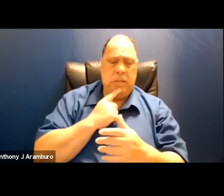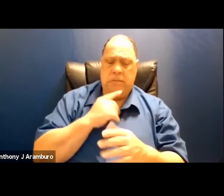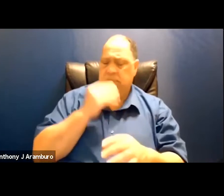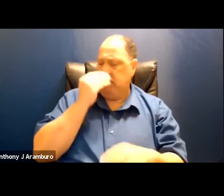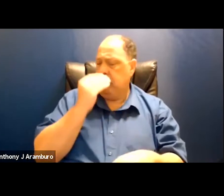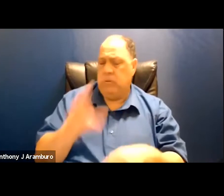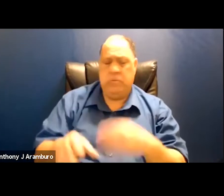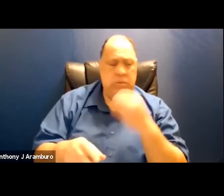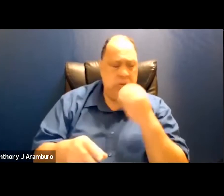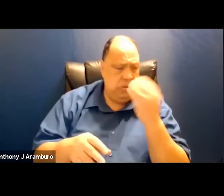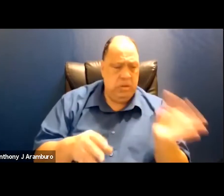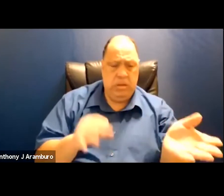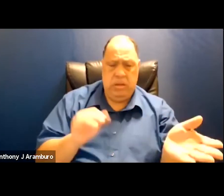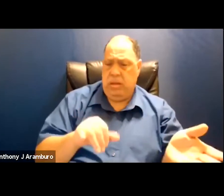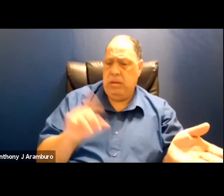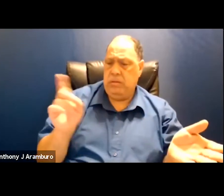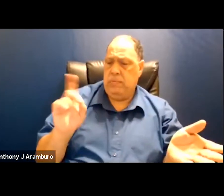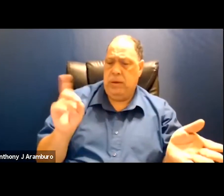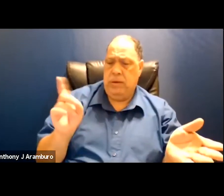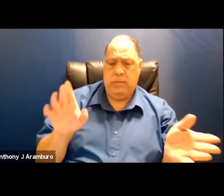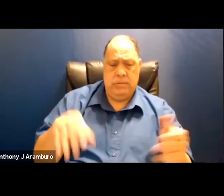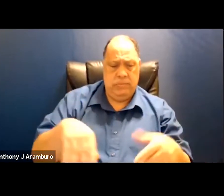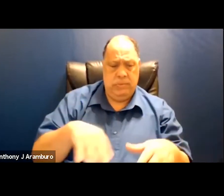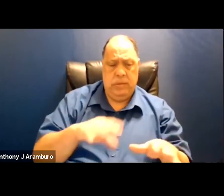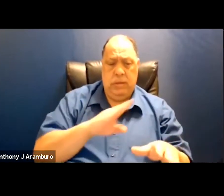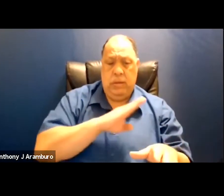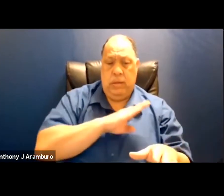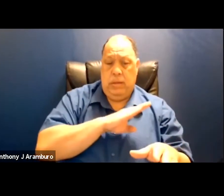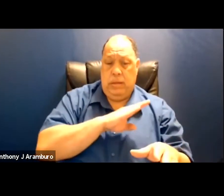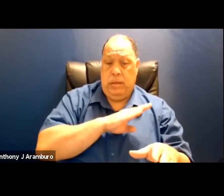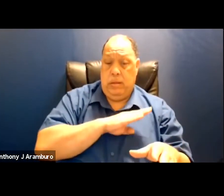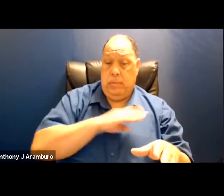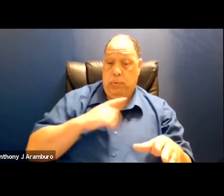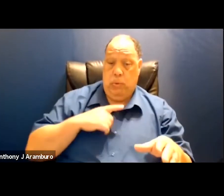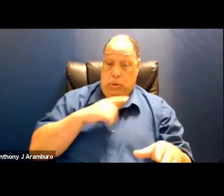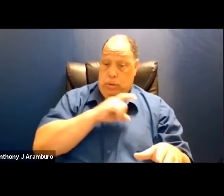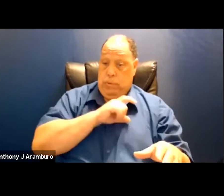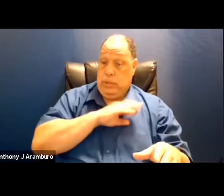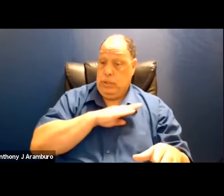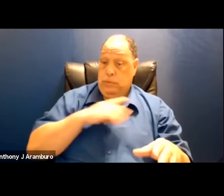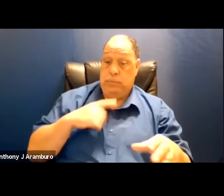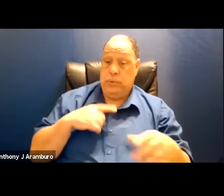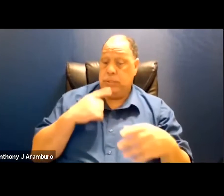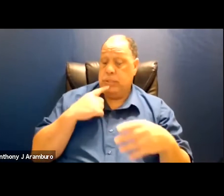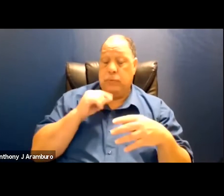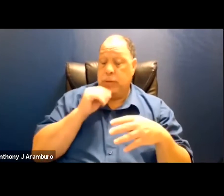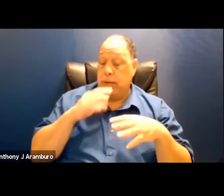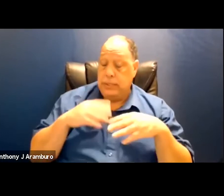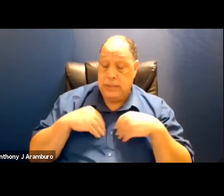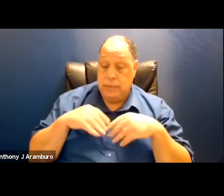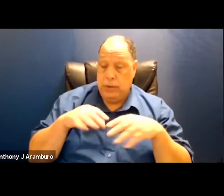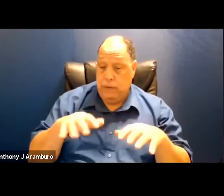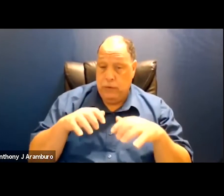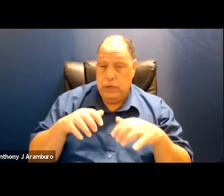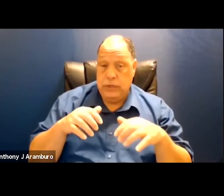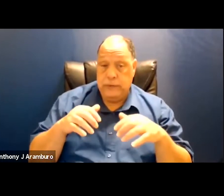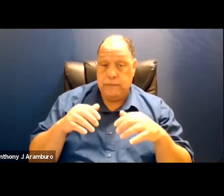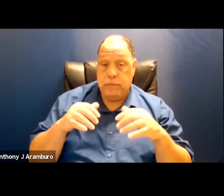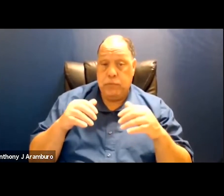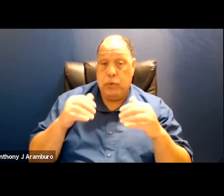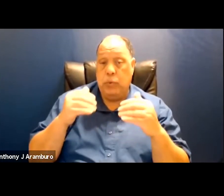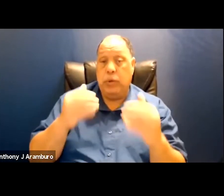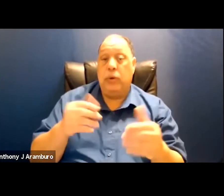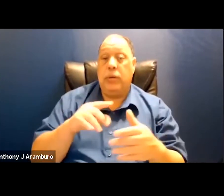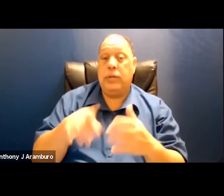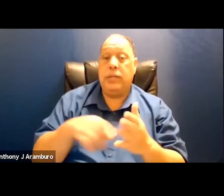about that democracy uh the police board is saying we don't care about that democracy we're not accepting the freeze we're going to this um uh